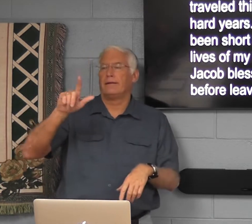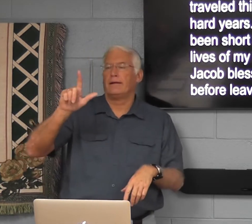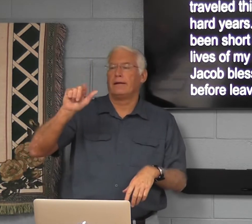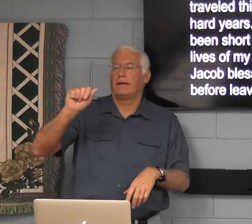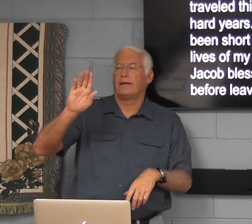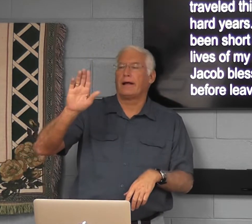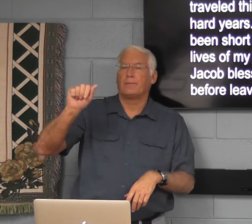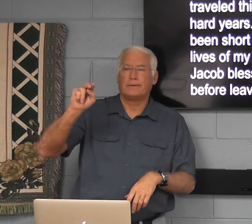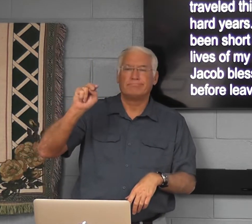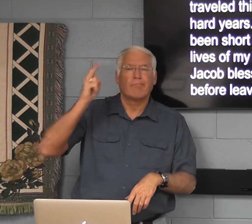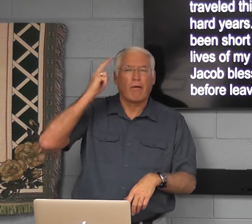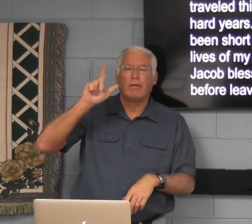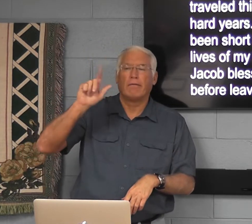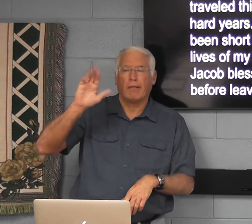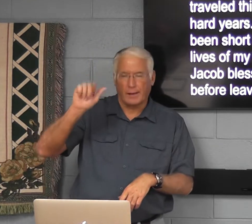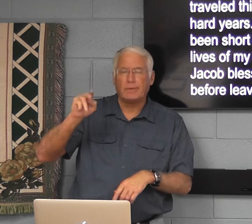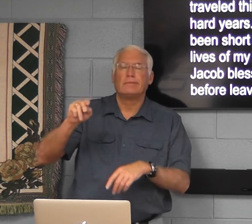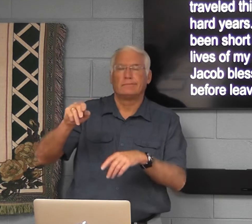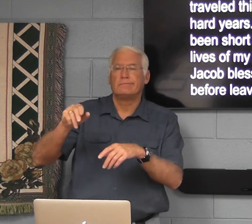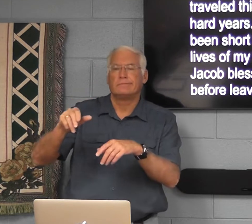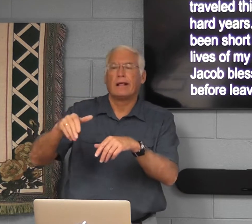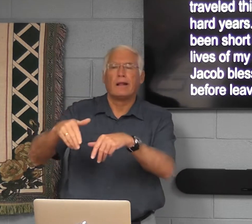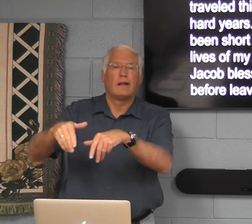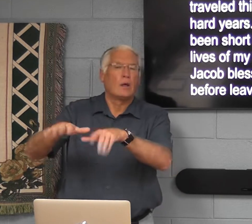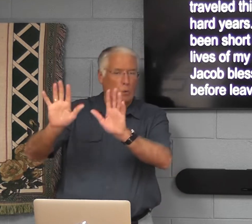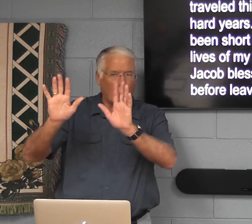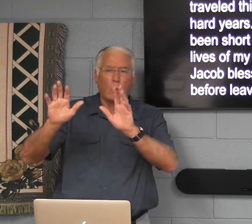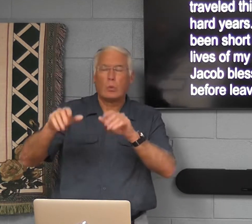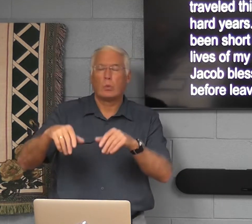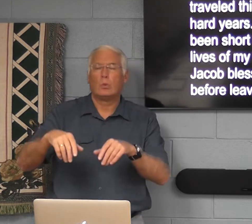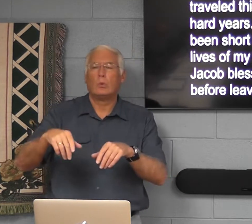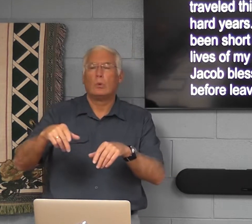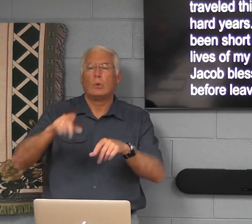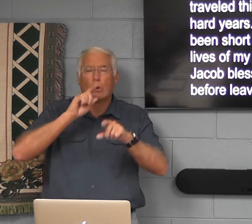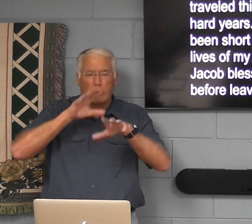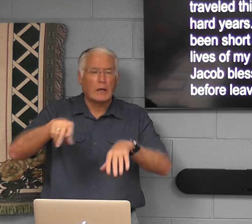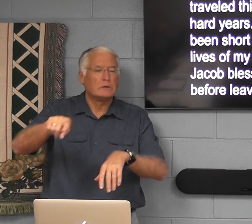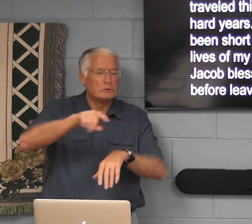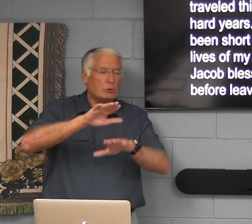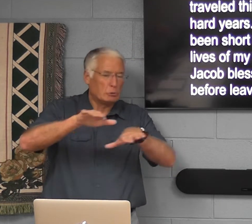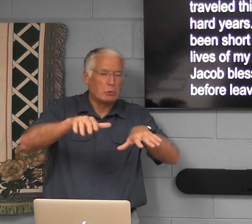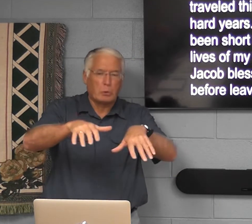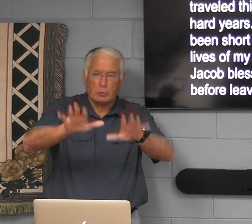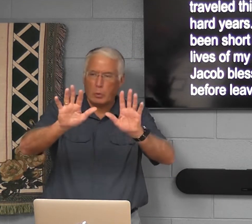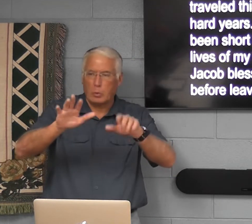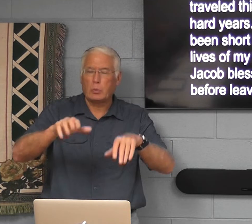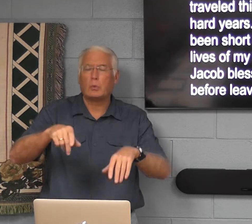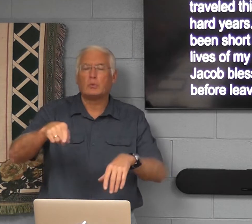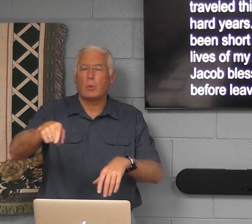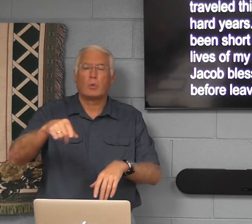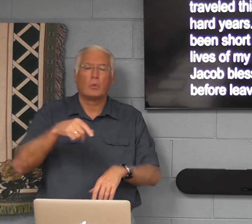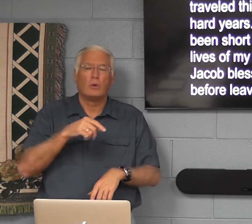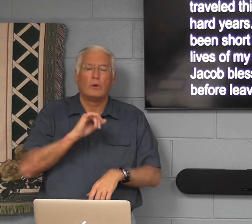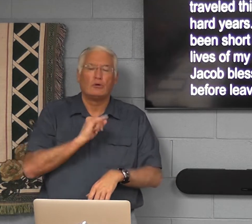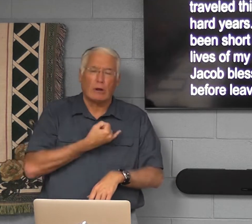finally, Laban let him go. Blessed the children, let him go.